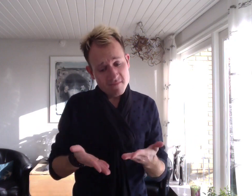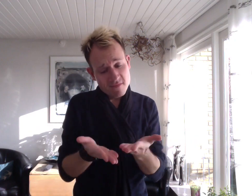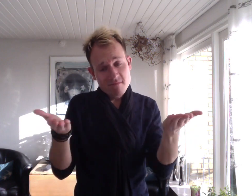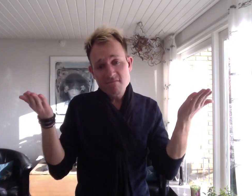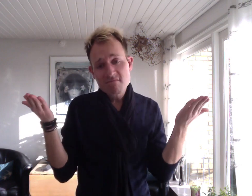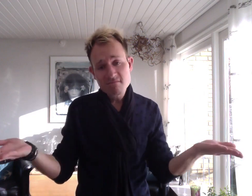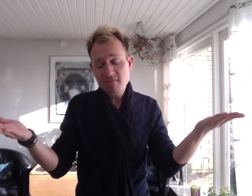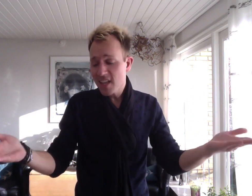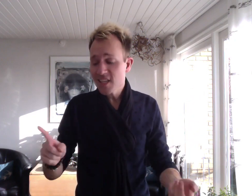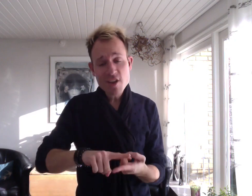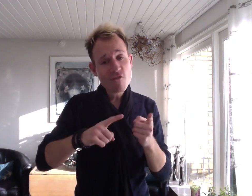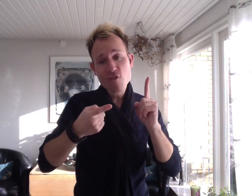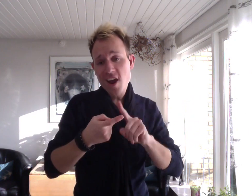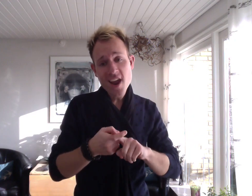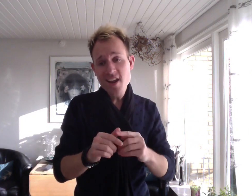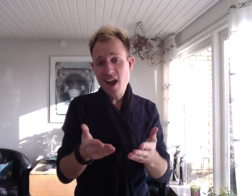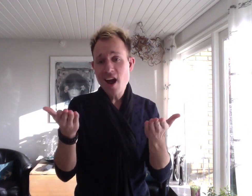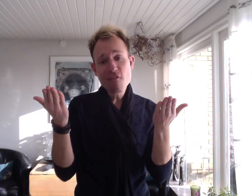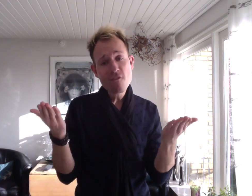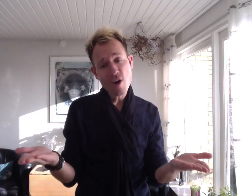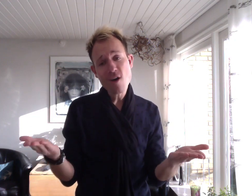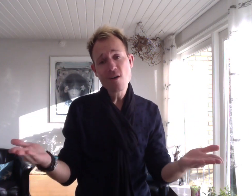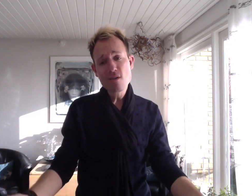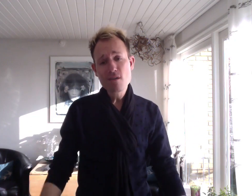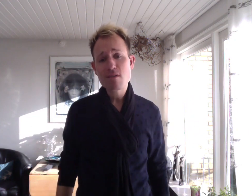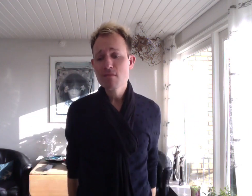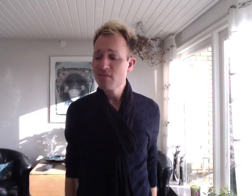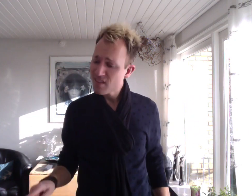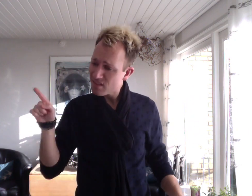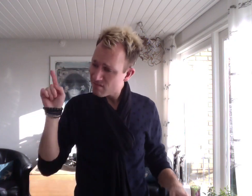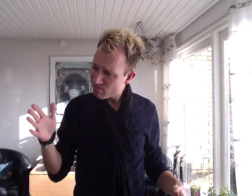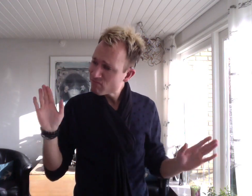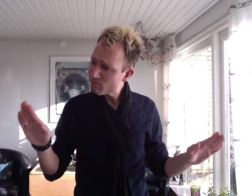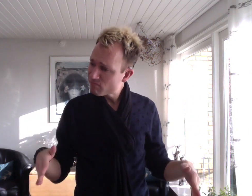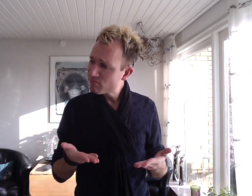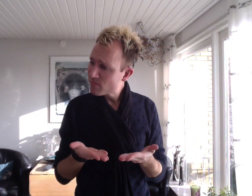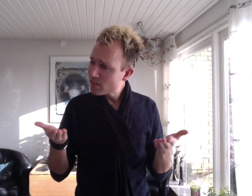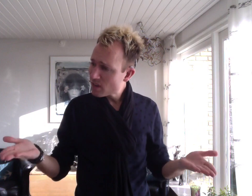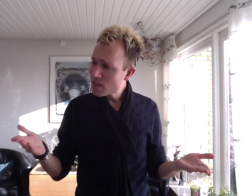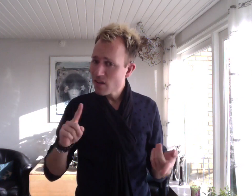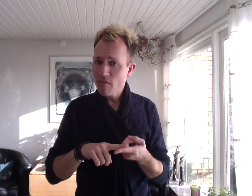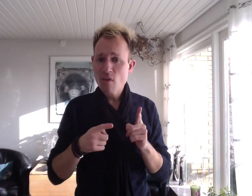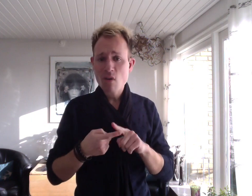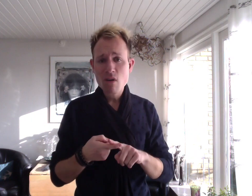That's what friends are for That's what friends are for That's what are